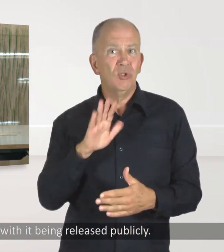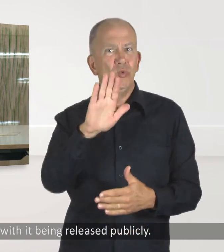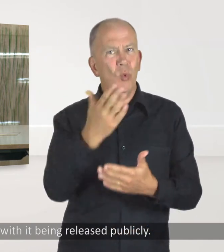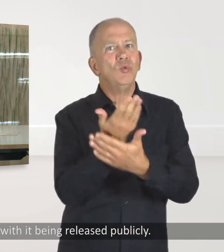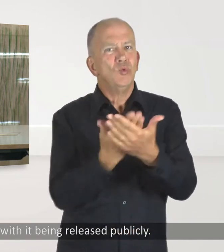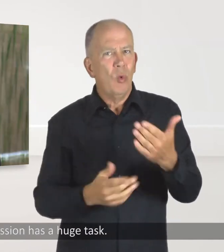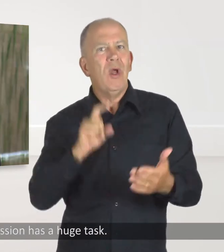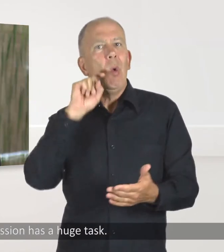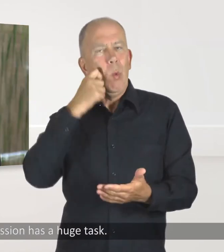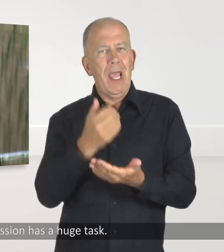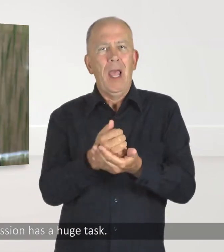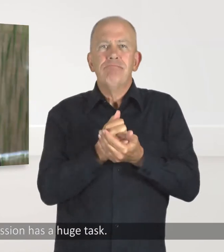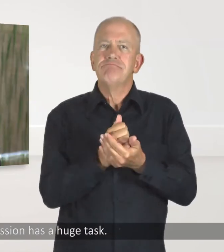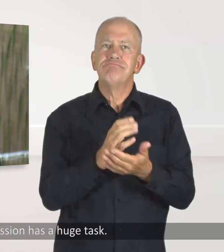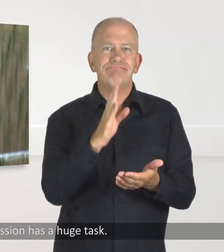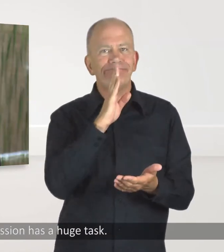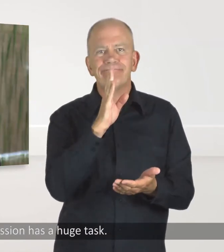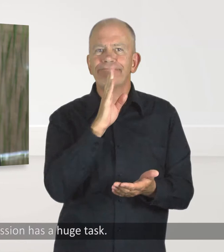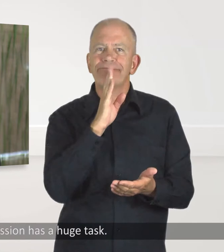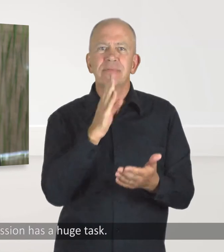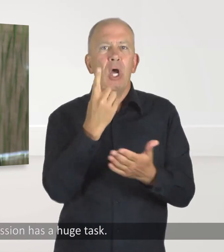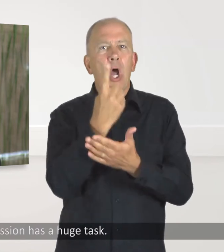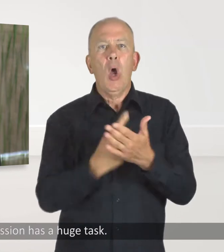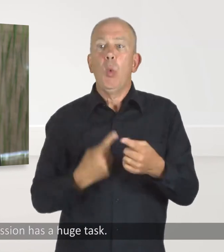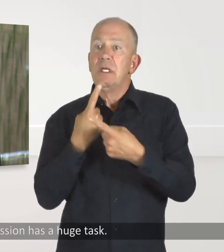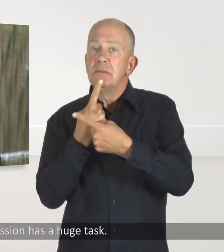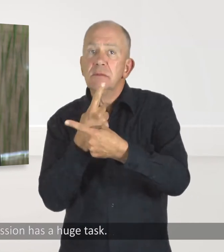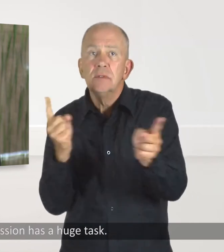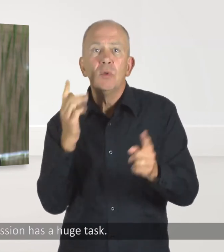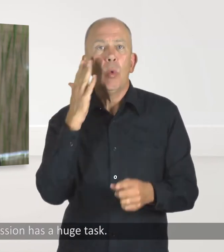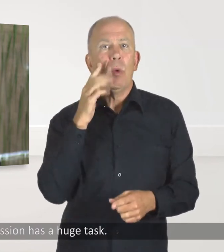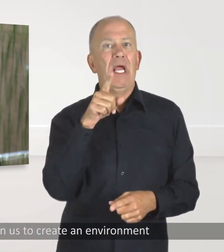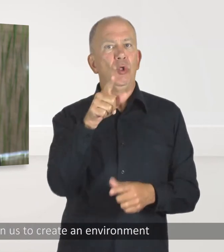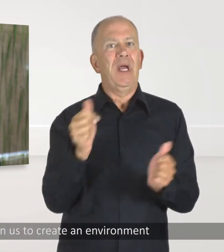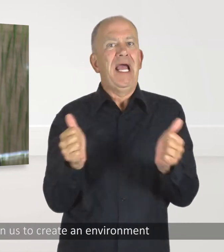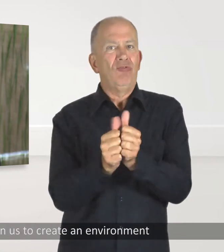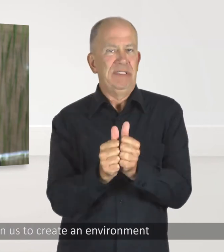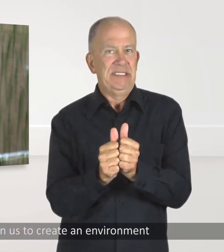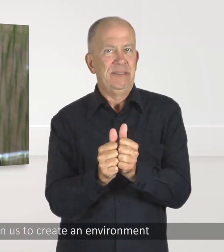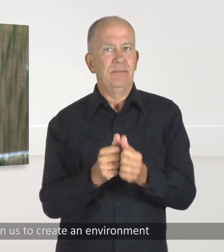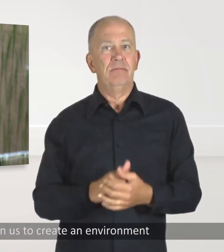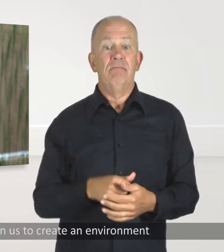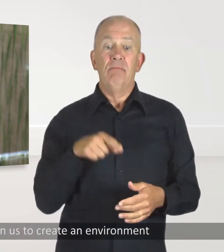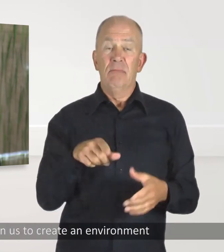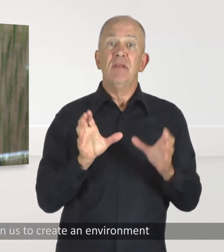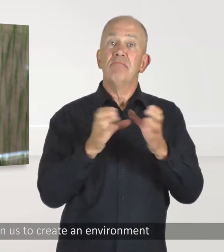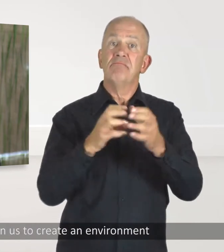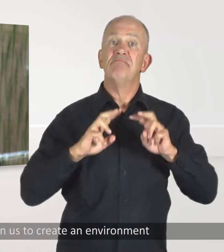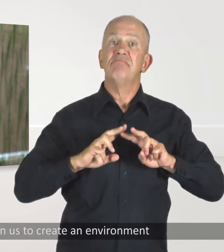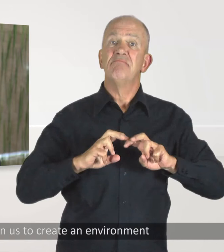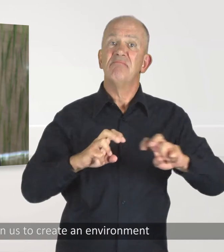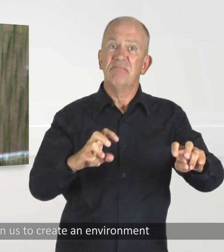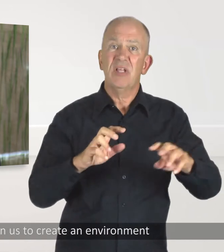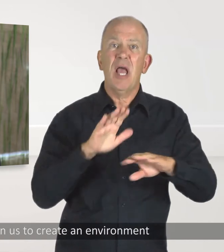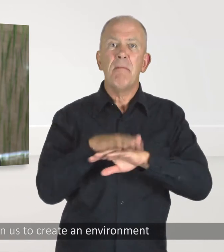publicly. This Royal Commission has a huge task. Many people are relying on us to create an